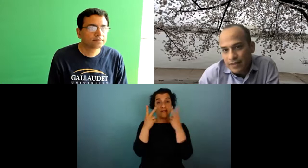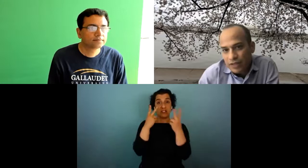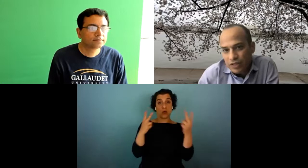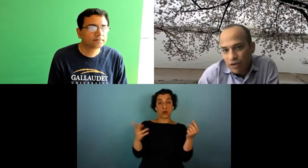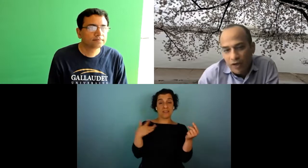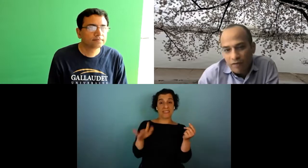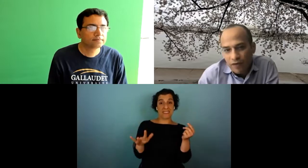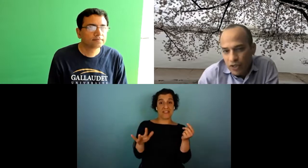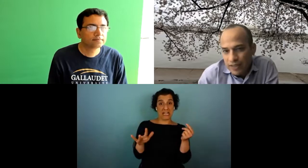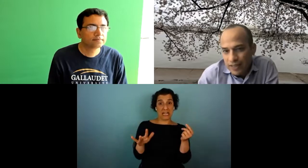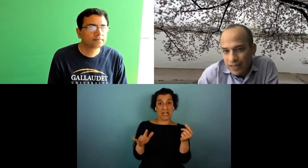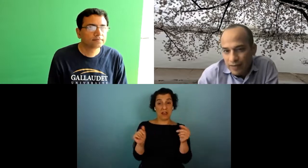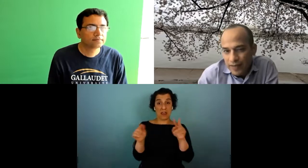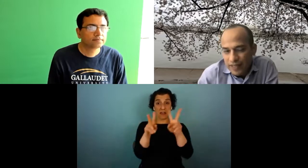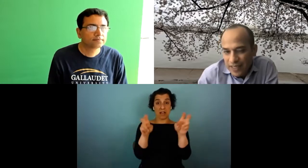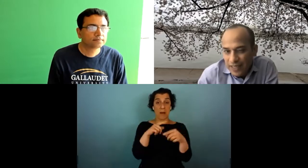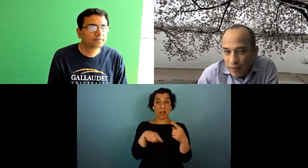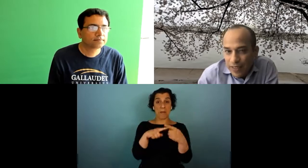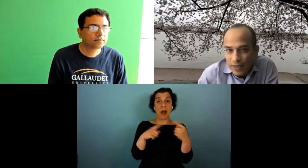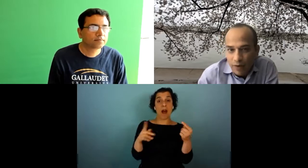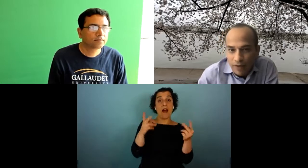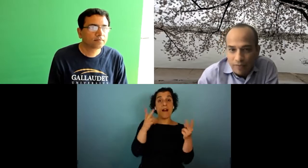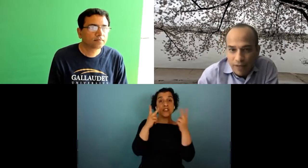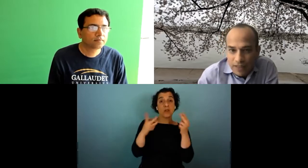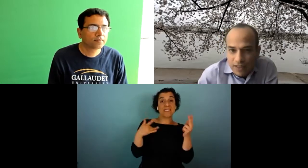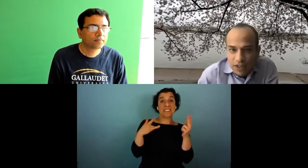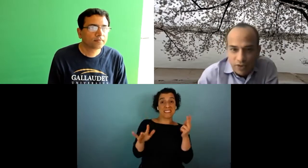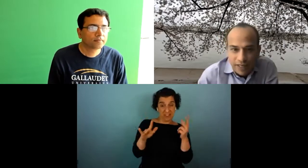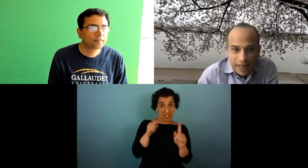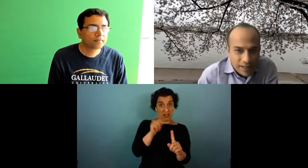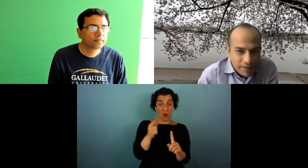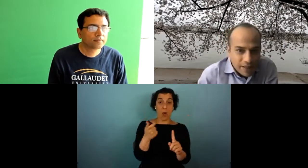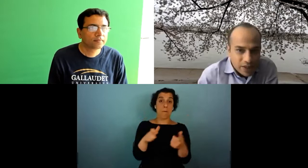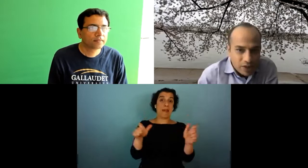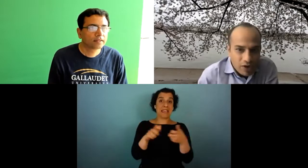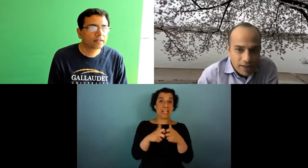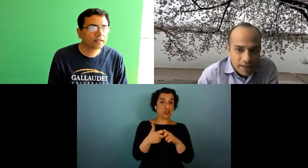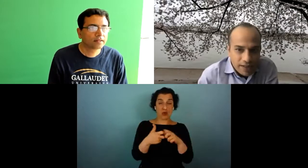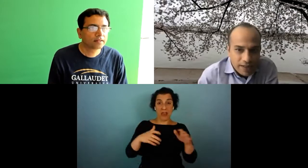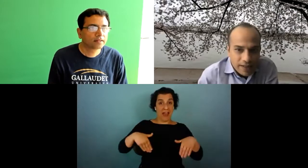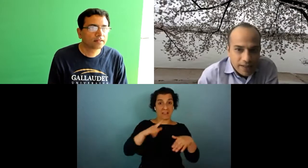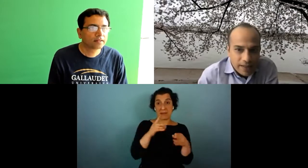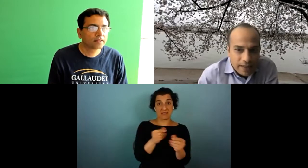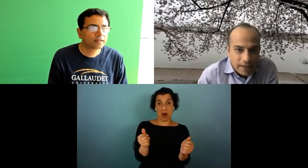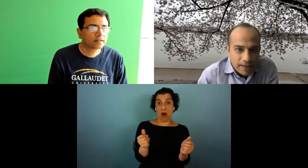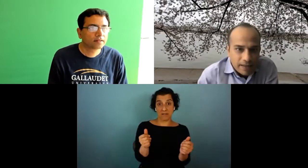um topic of visual sensitive sensitivity is one of the biggest issues that hasn't been solved um